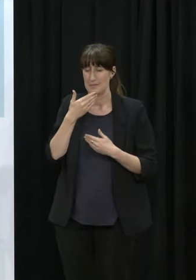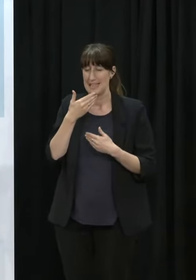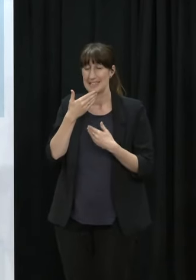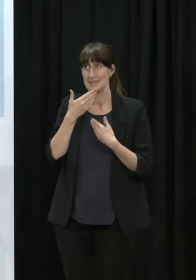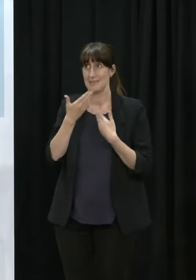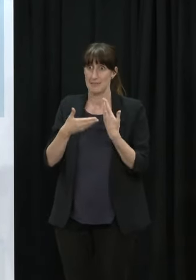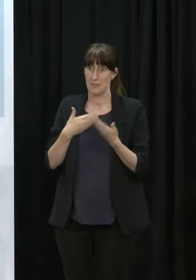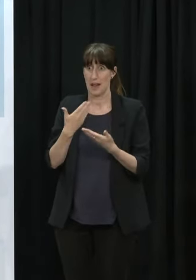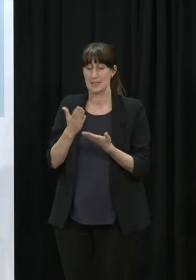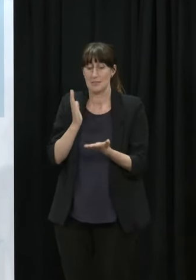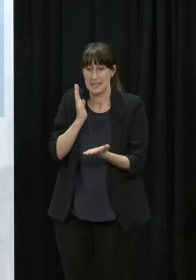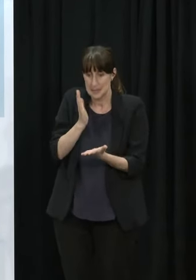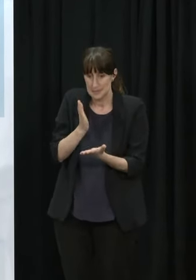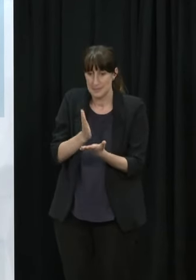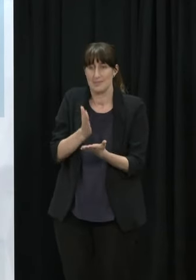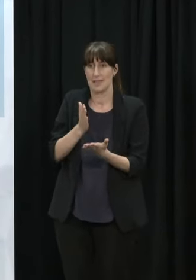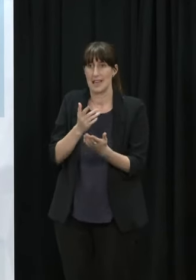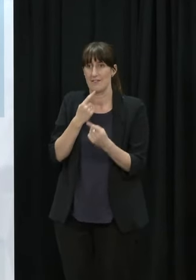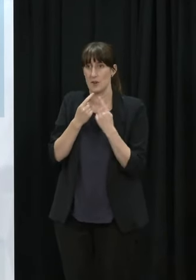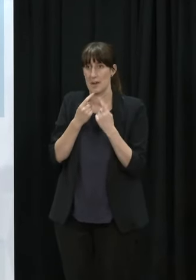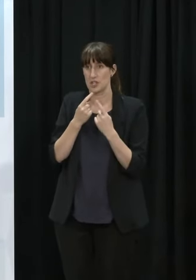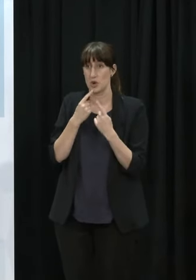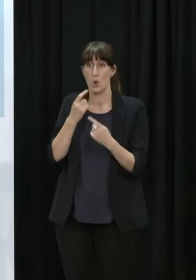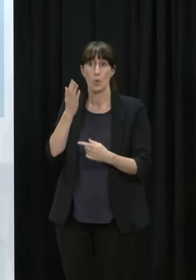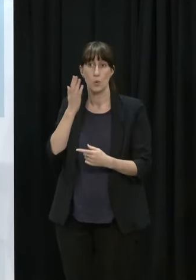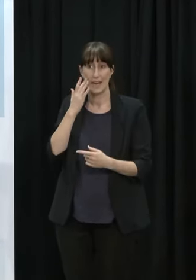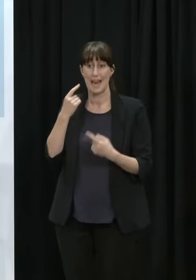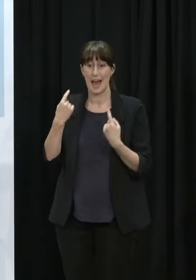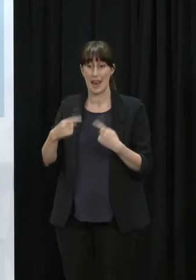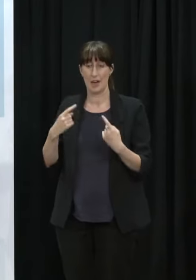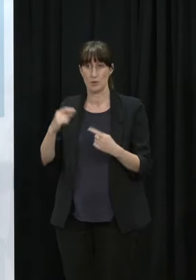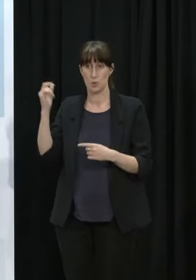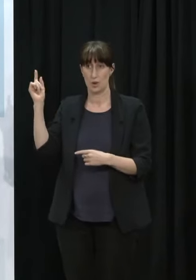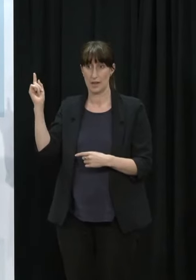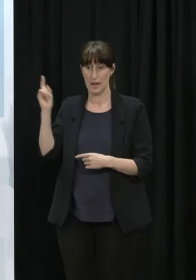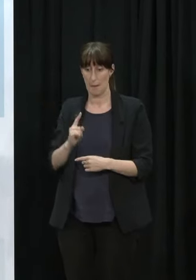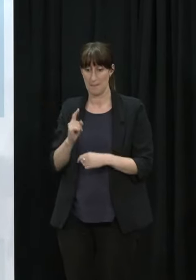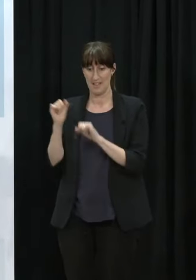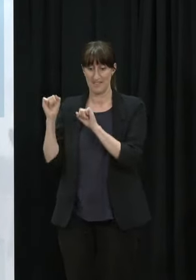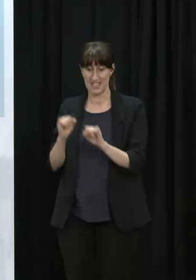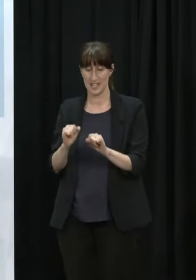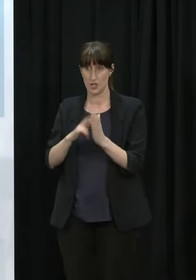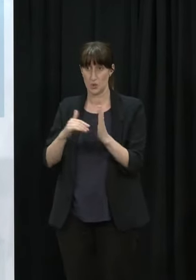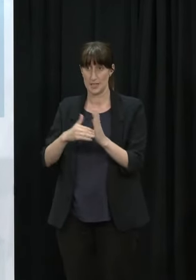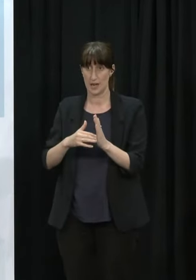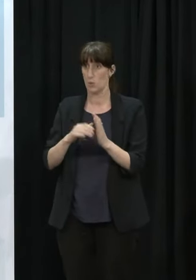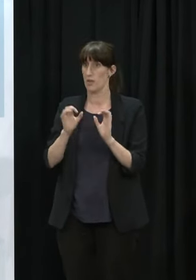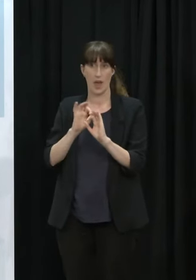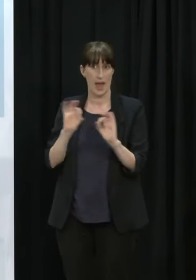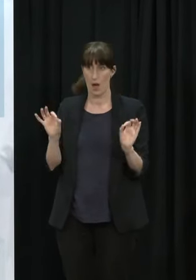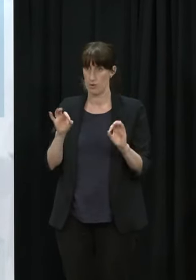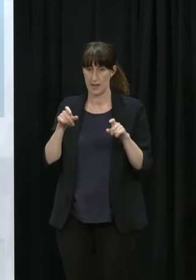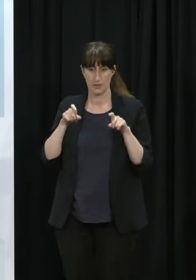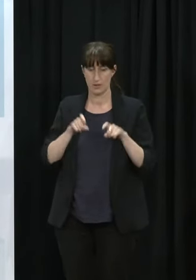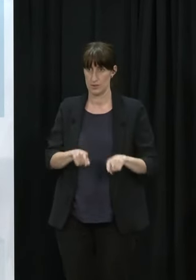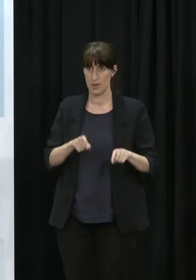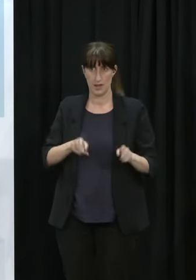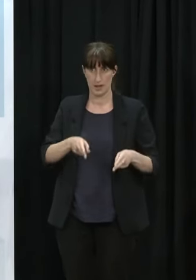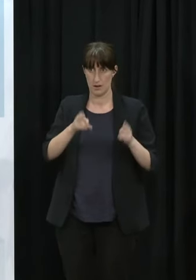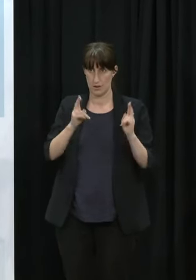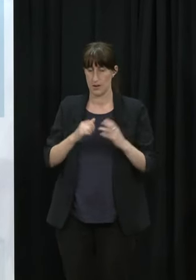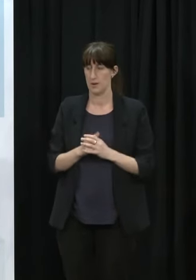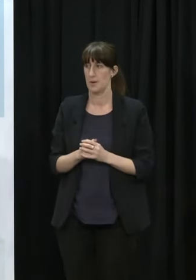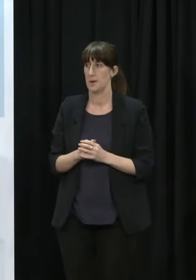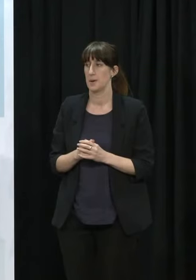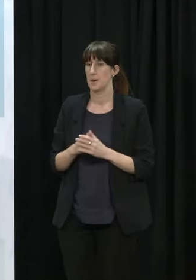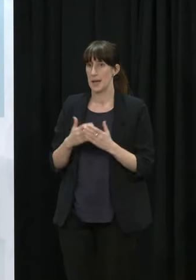come in without having to go into MIQ so like I said we're now aiming towards that end of February date for home isolation to